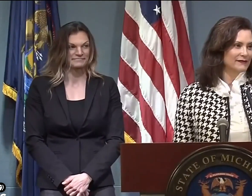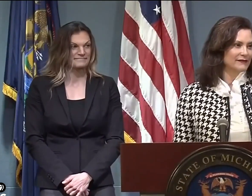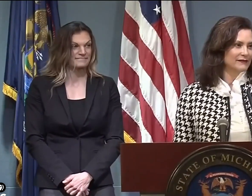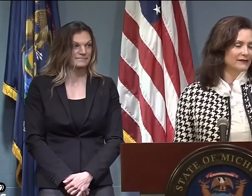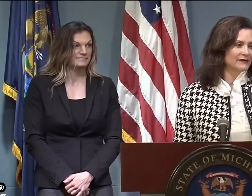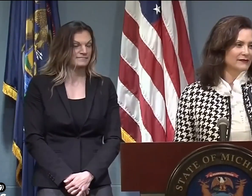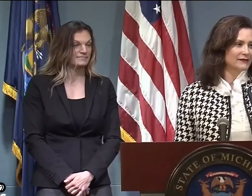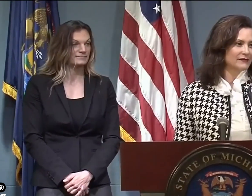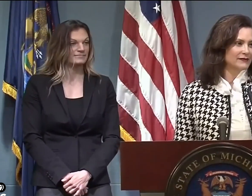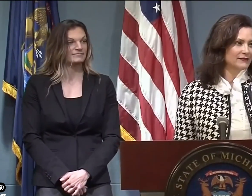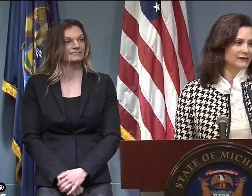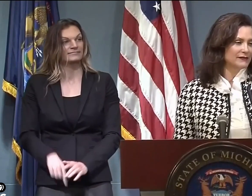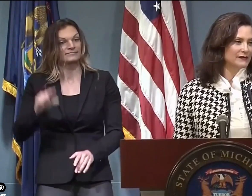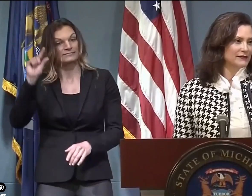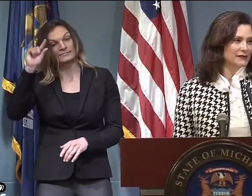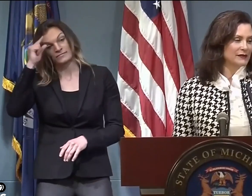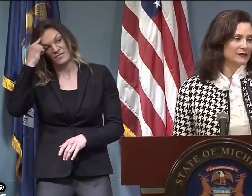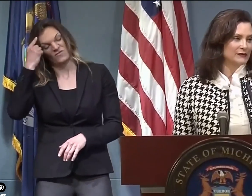Governor,